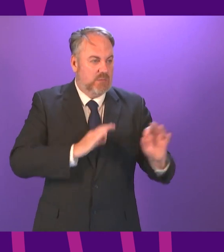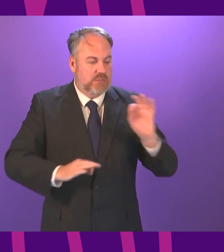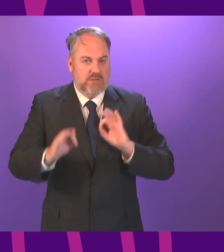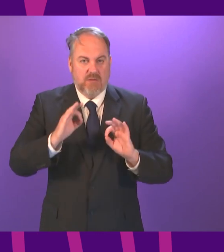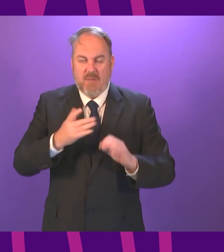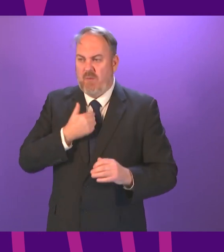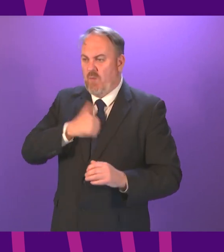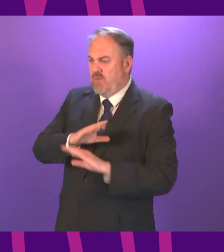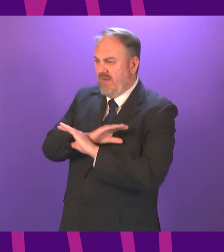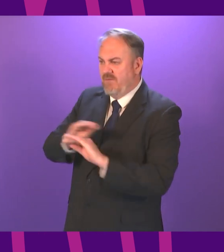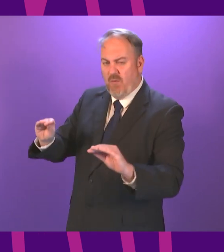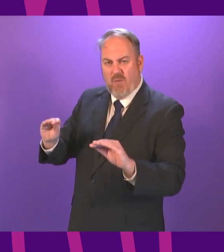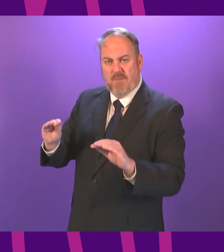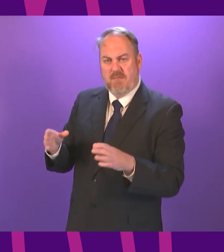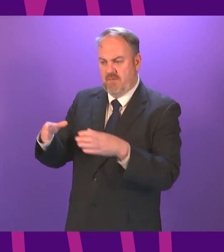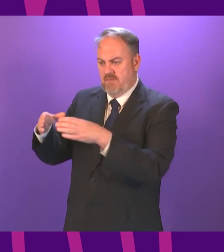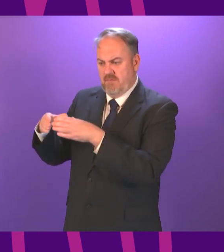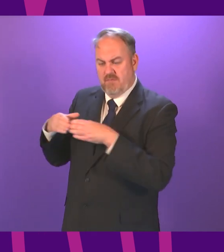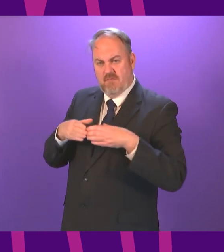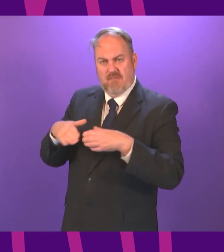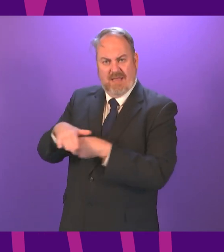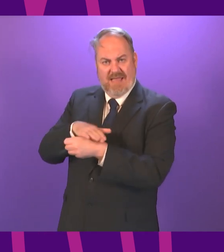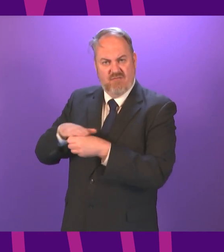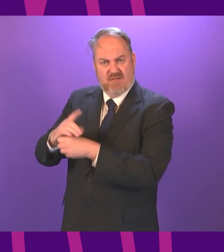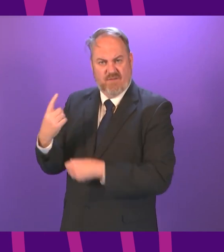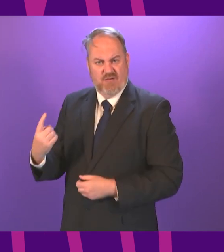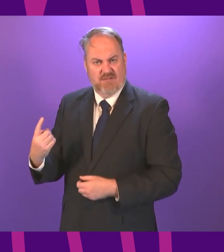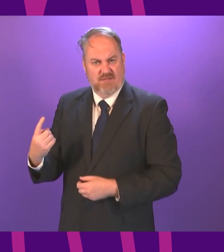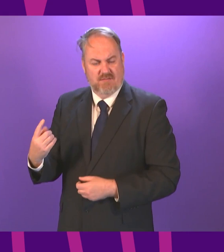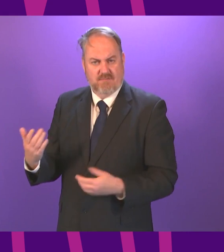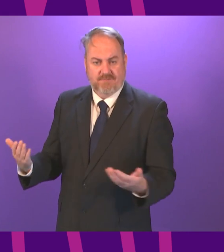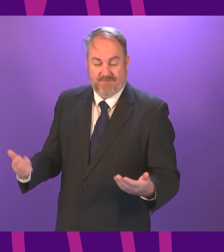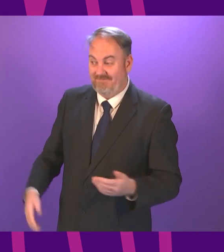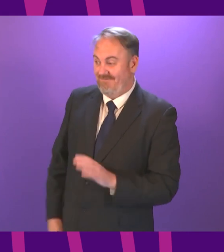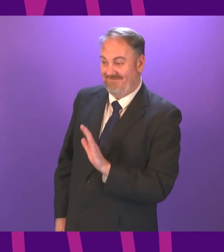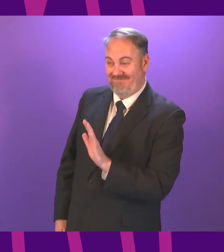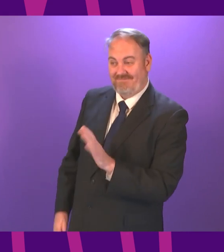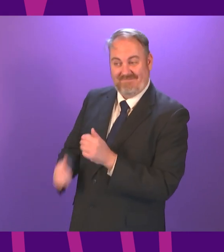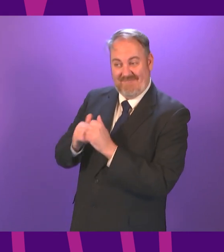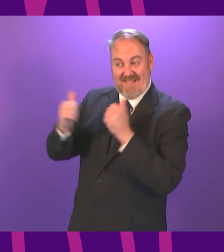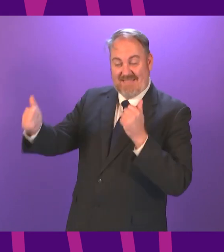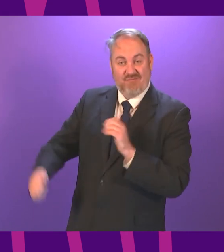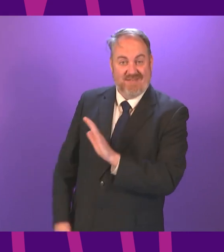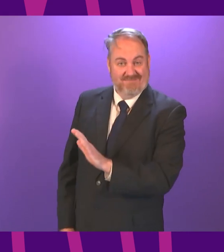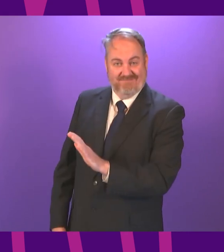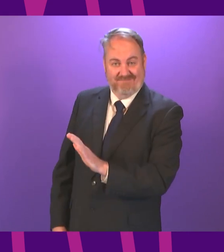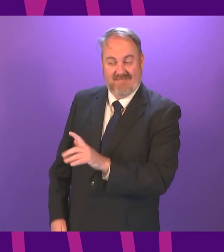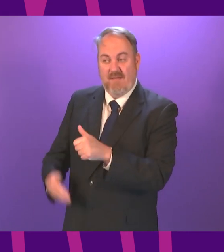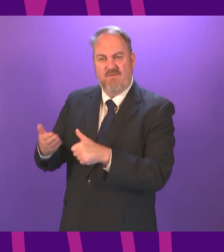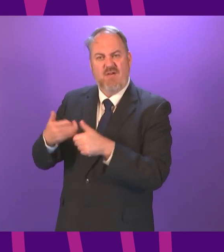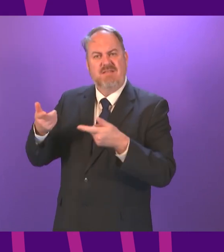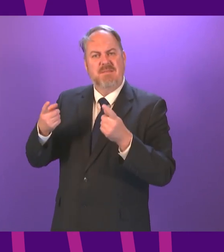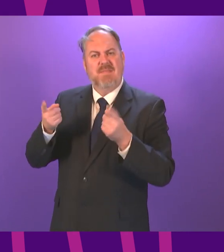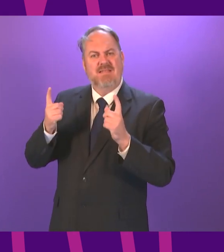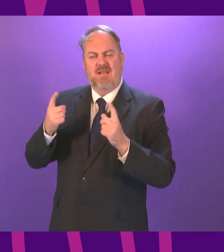communities. But we will always be available for parliamentary scrutiny. Well, sadly, that's not the truth. If the First Minister is making a statement at